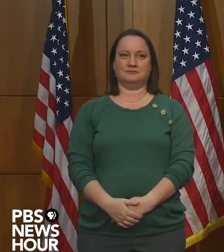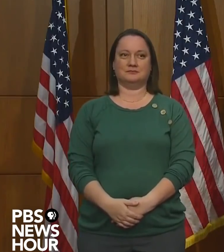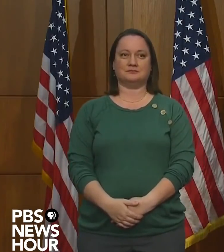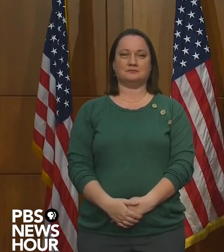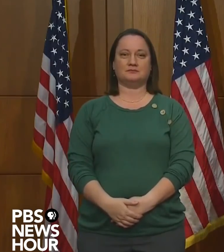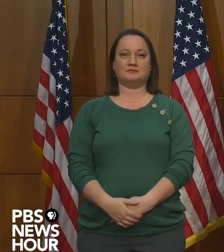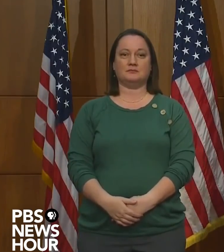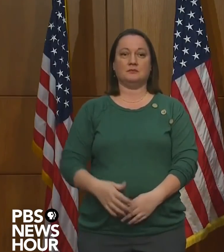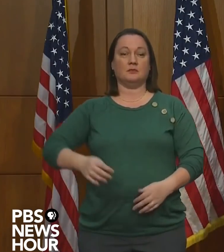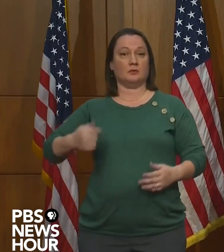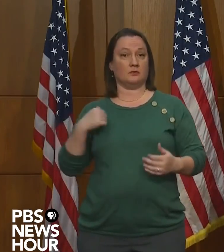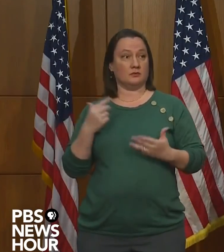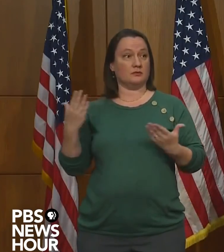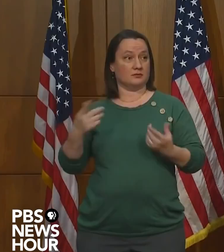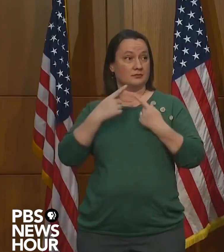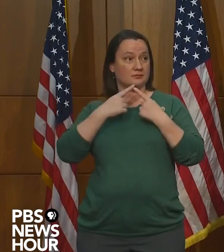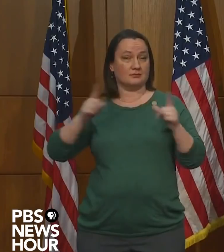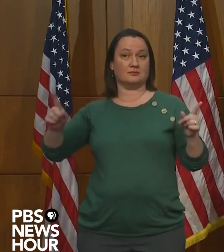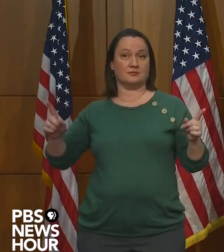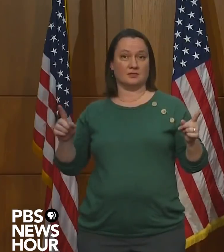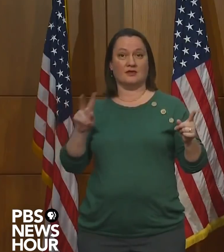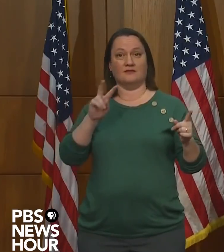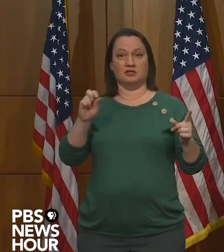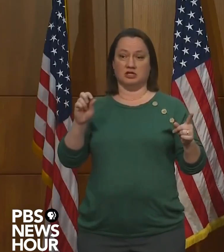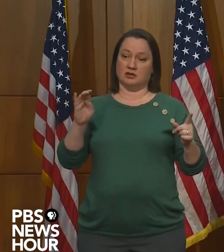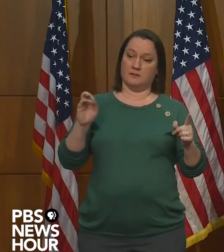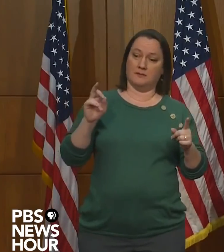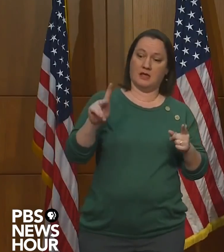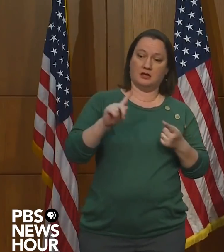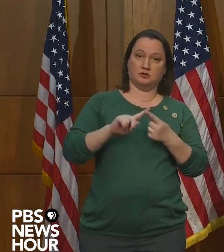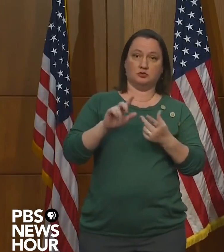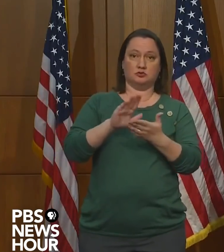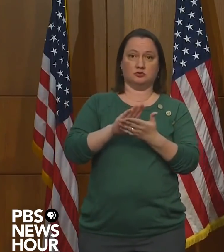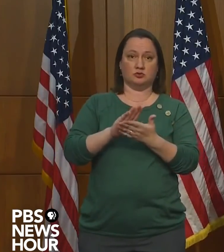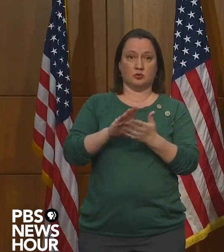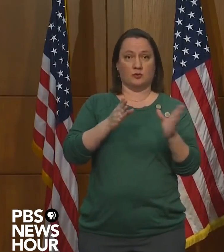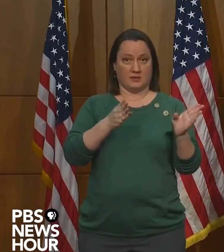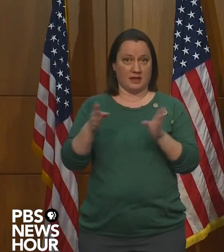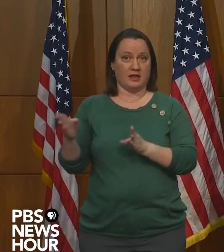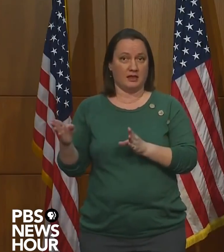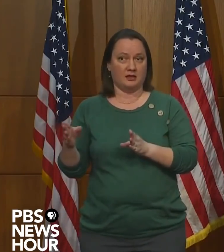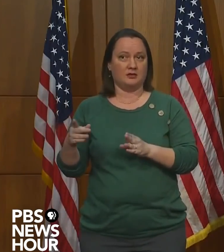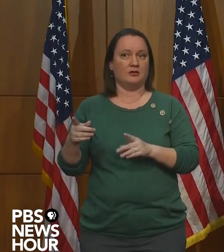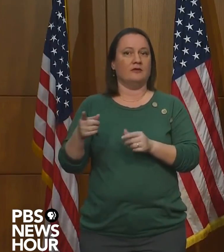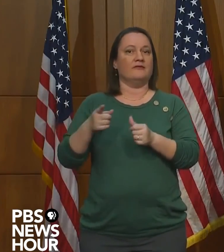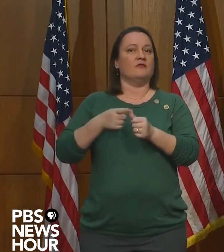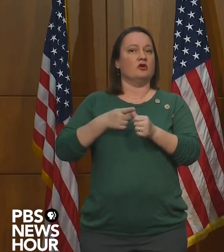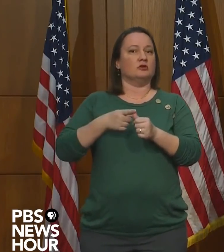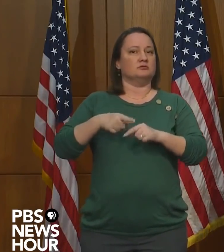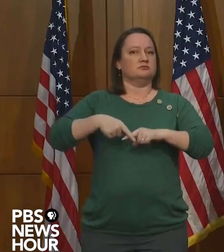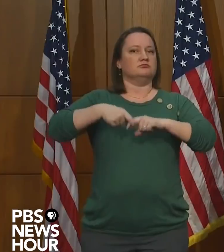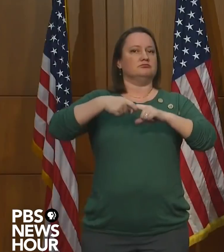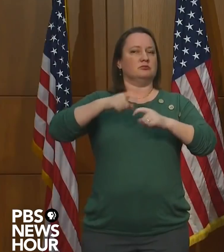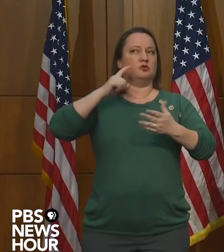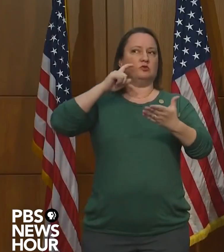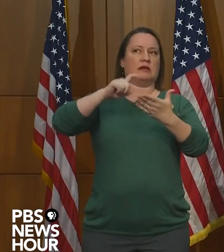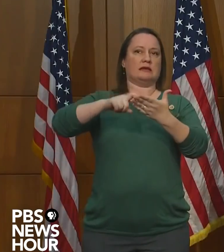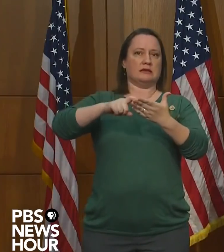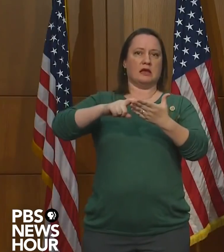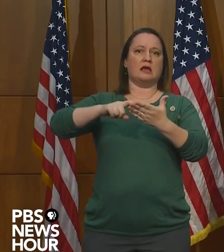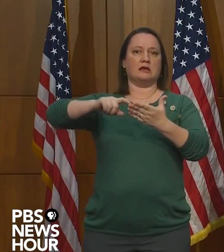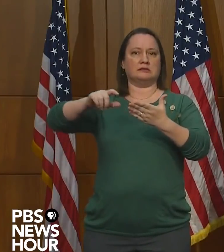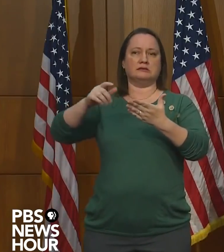While we are here to announce Virginia's return to school plan, I want to pause and recognize the broader situation